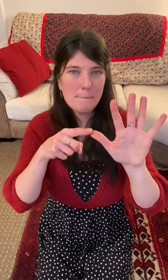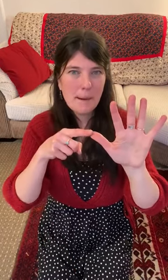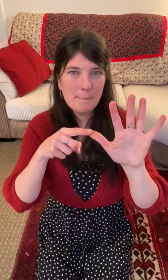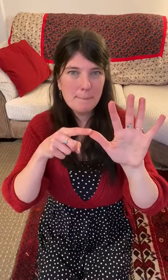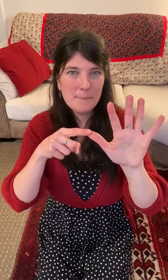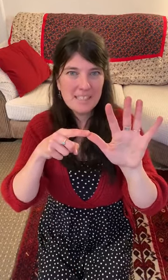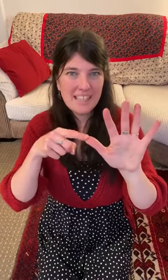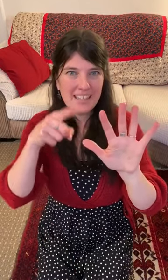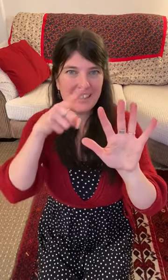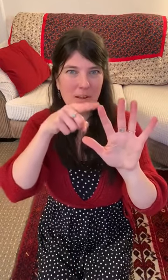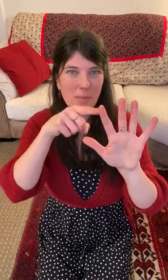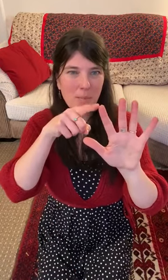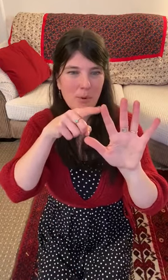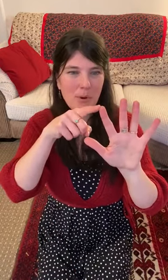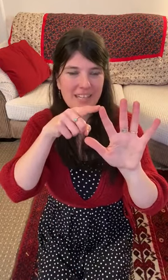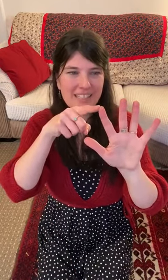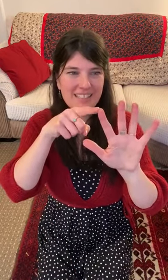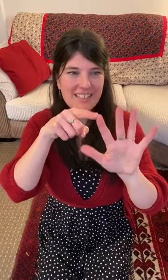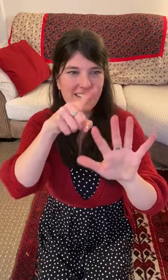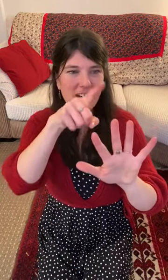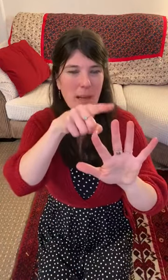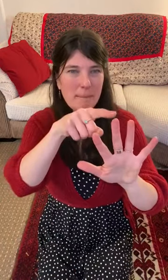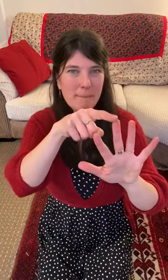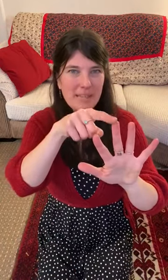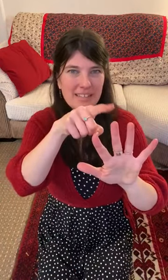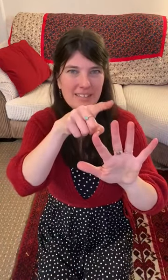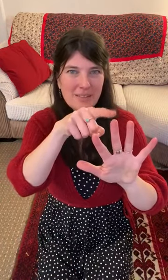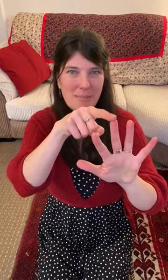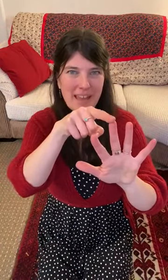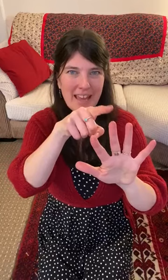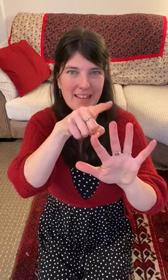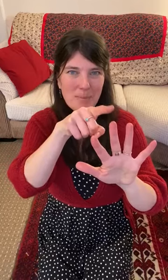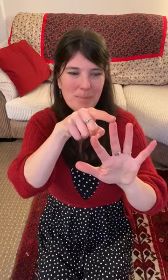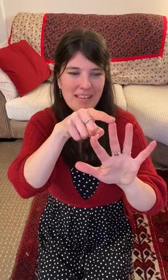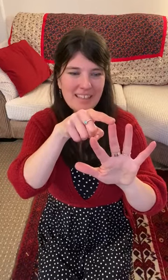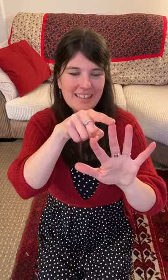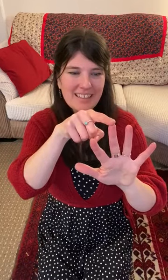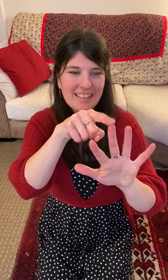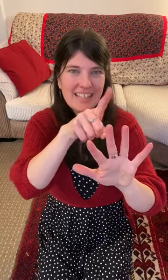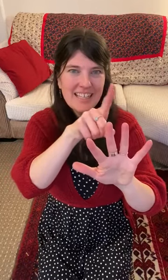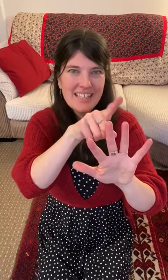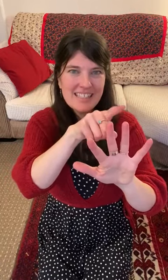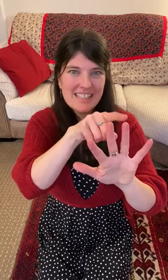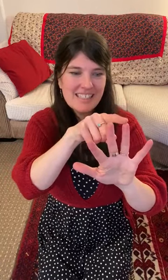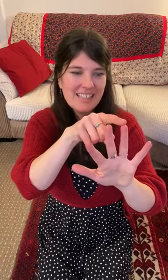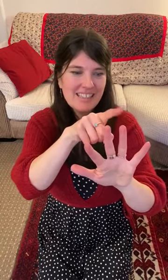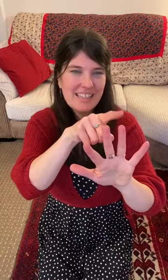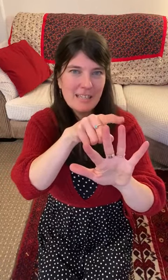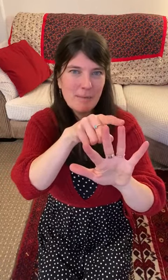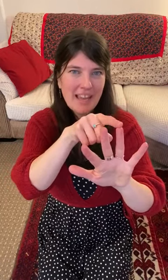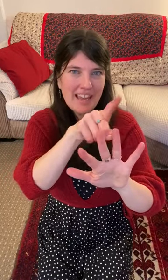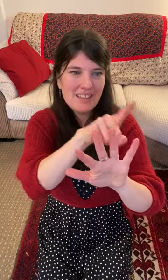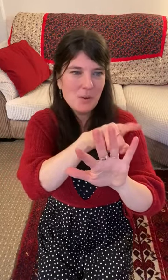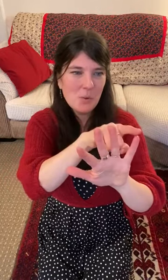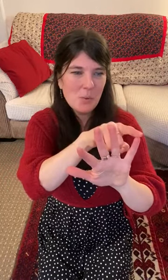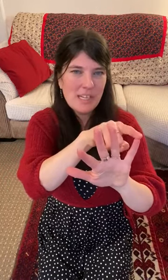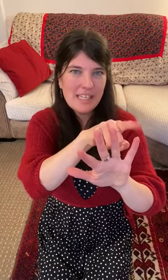pumpkin pointer middle man big silly man wee